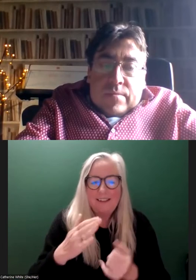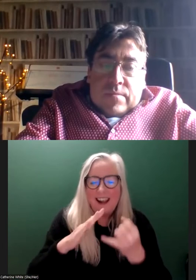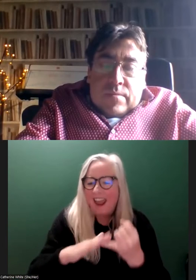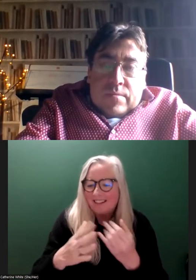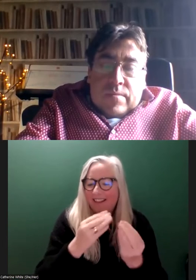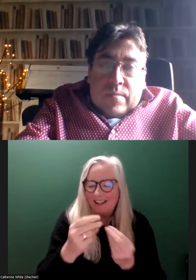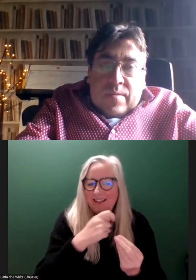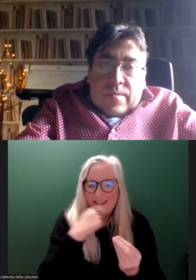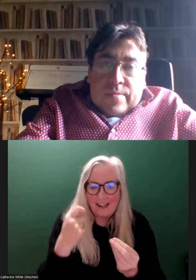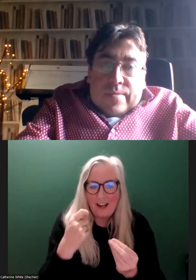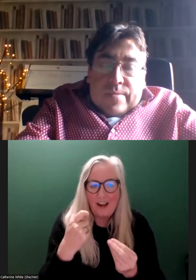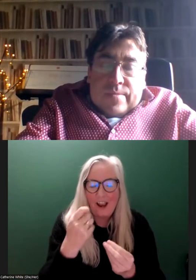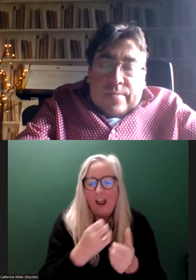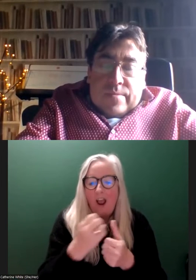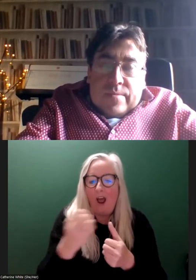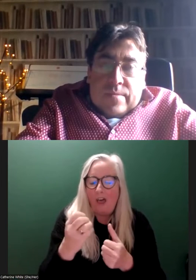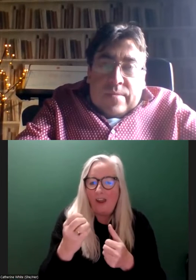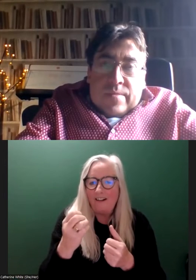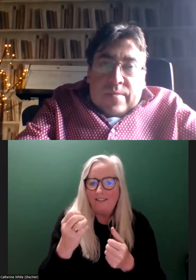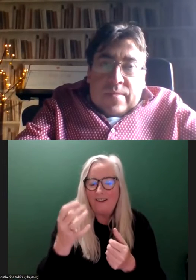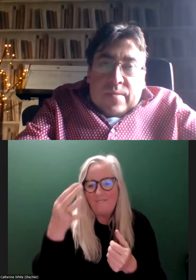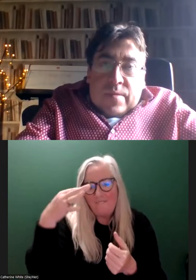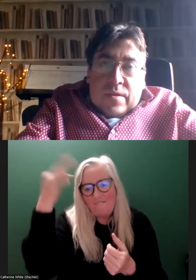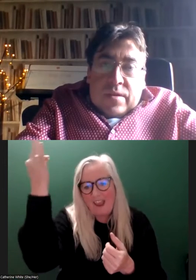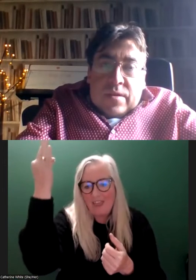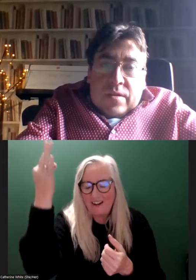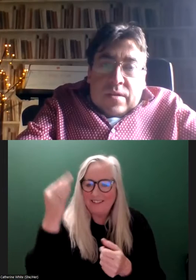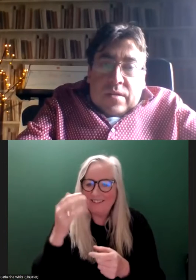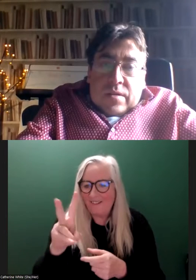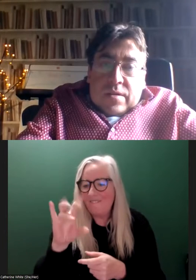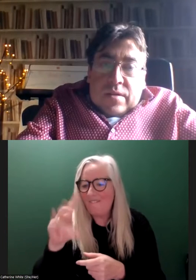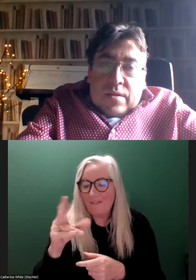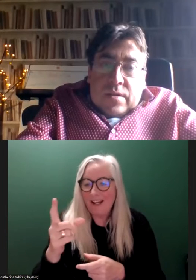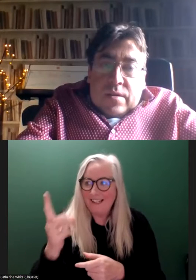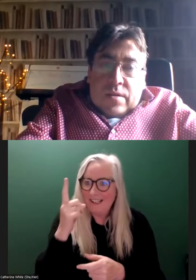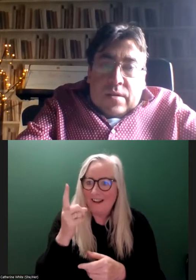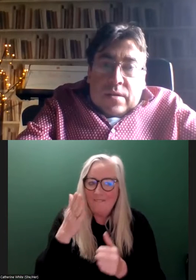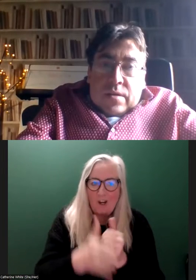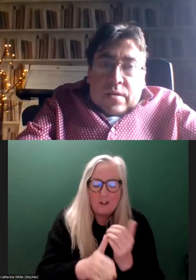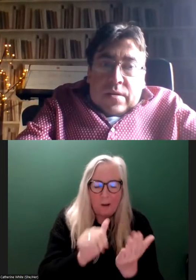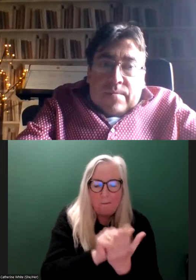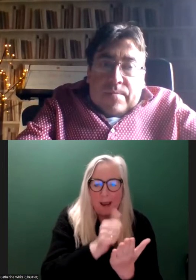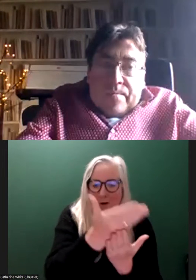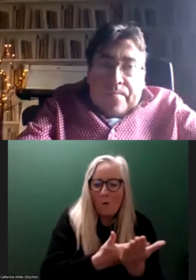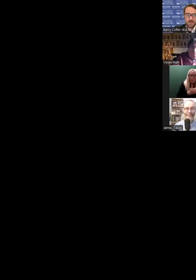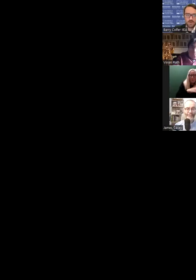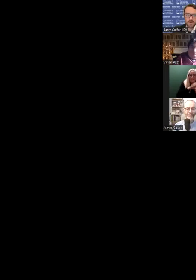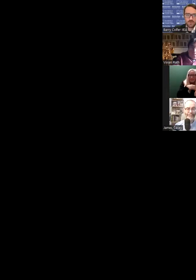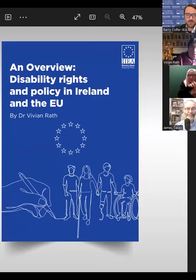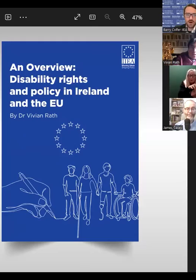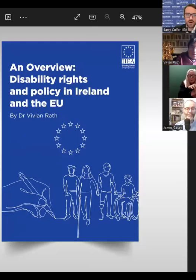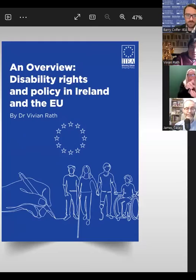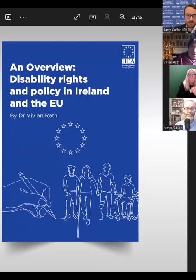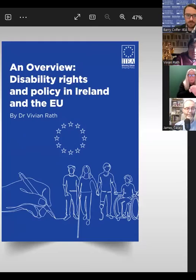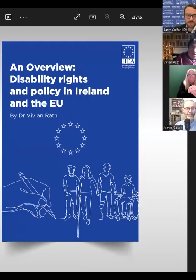is, another feather in Viv's cap, is that Viv has just finished a paper with the Institute, which is going to be published